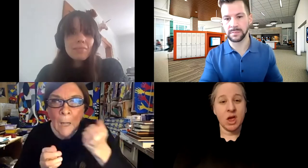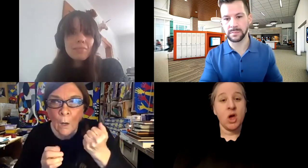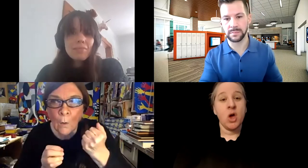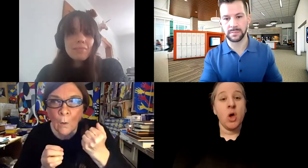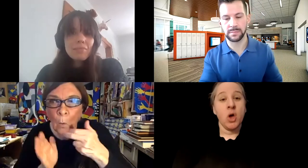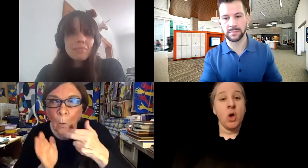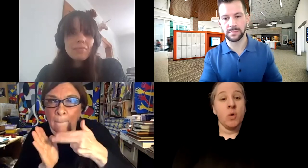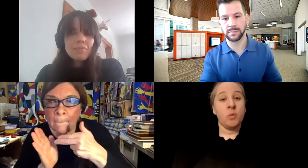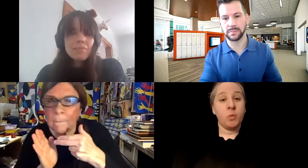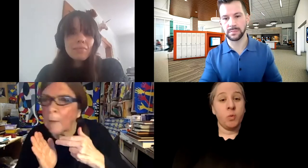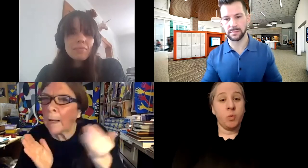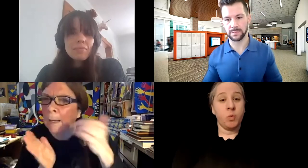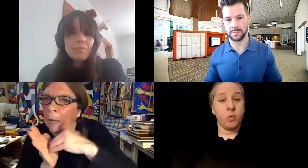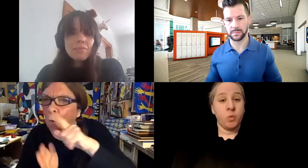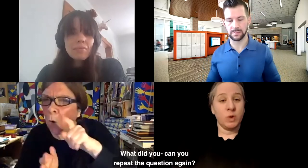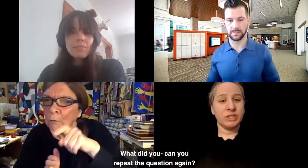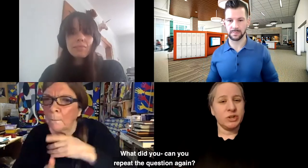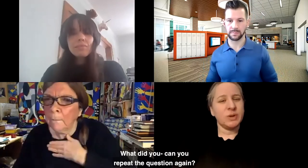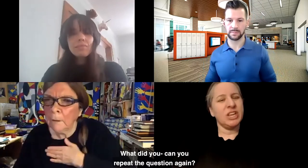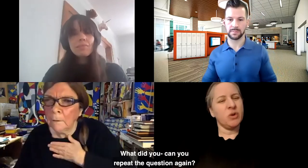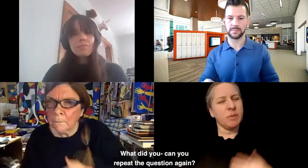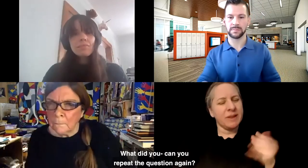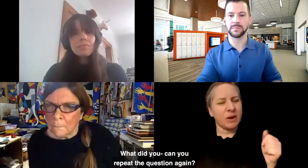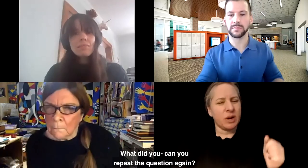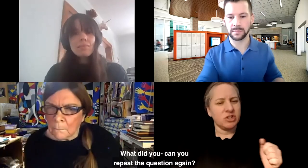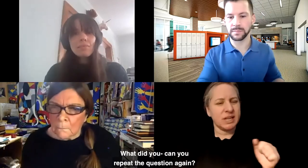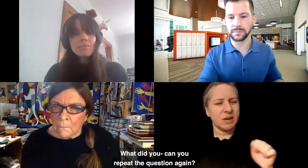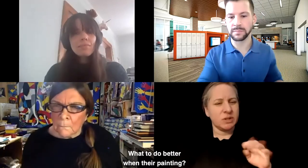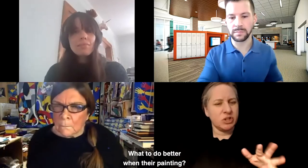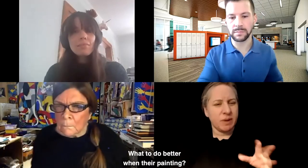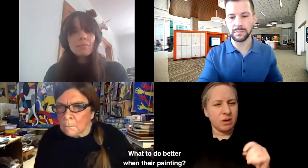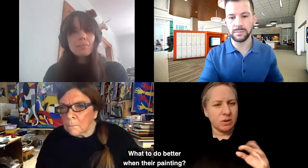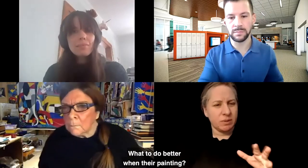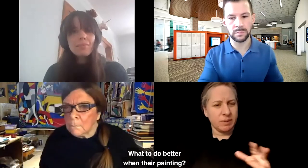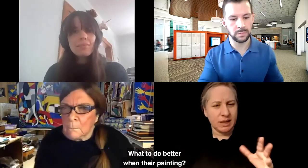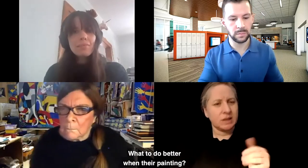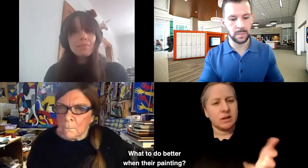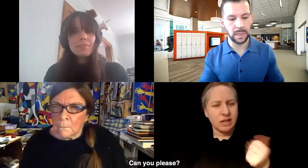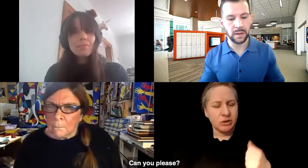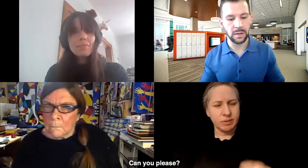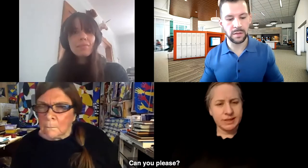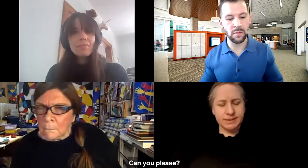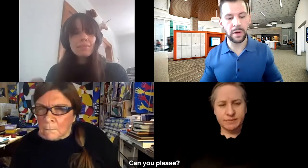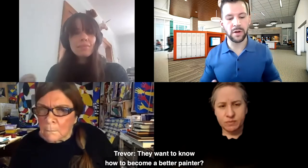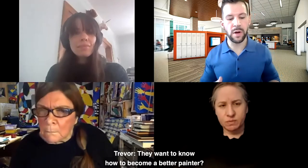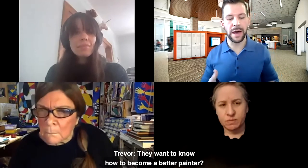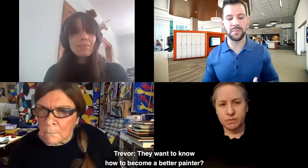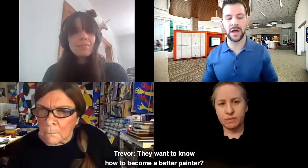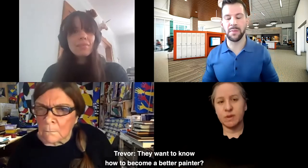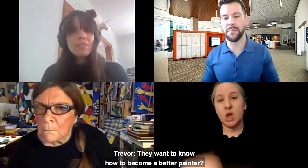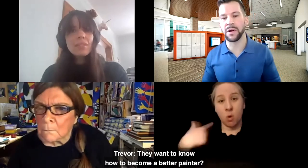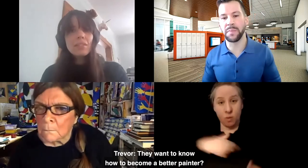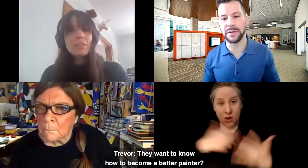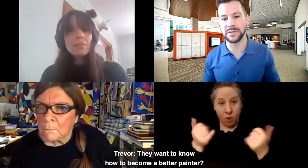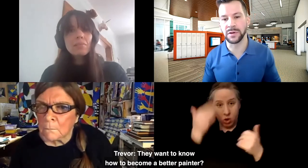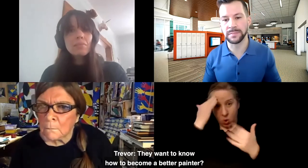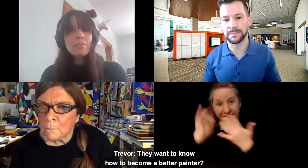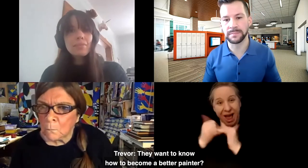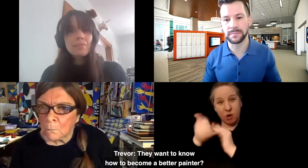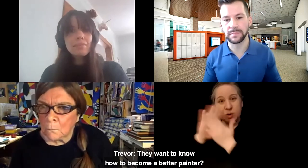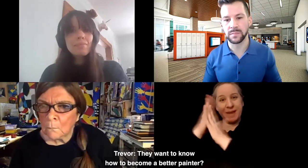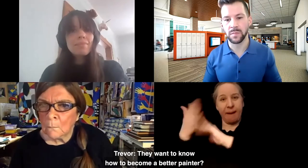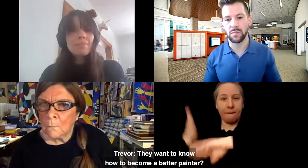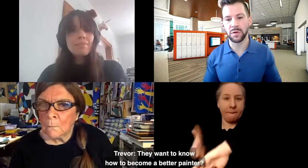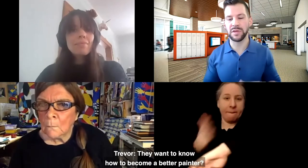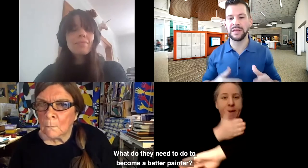Nancy clarifies. What did you, can you repeat that question again? What to do better when they're painting? Can you please? They want to know how to become a better painter.